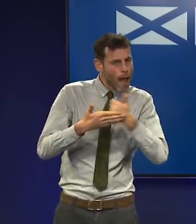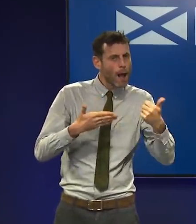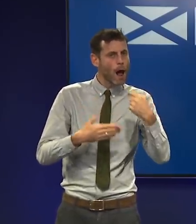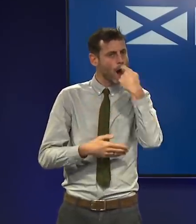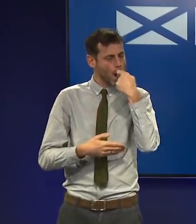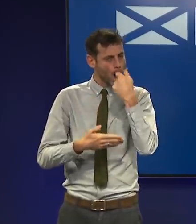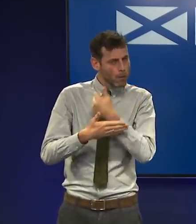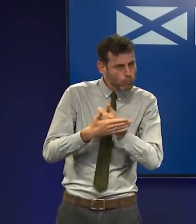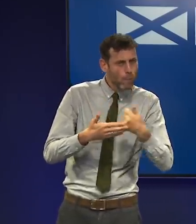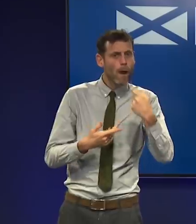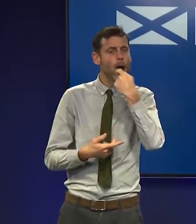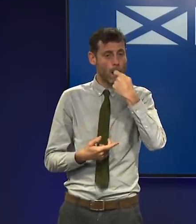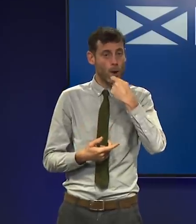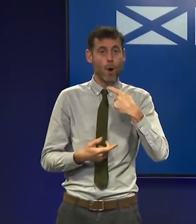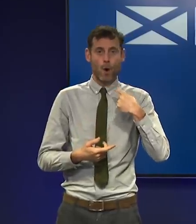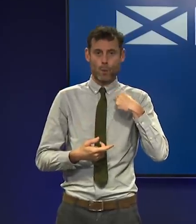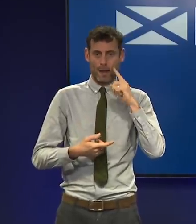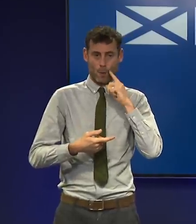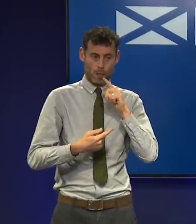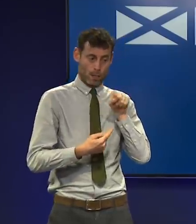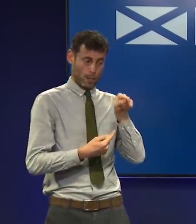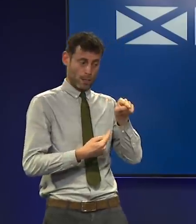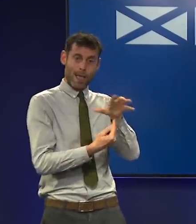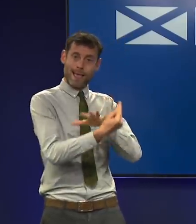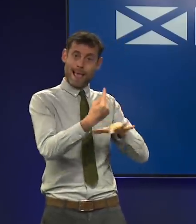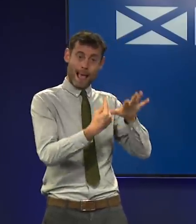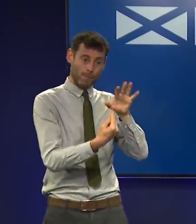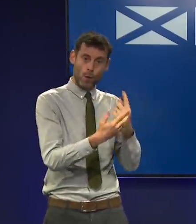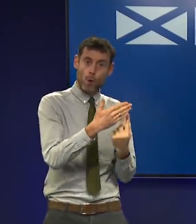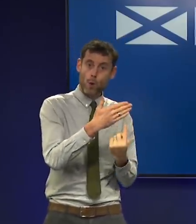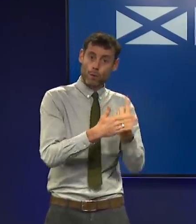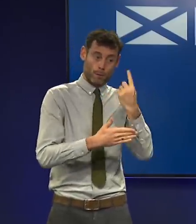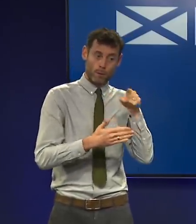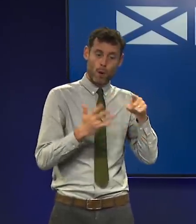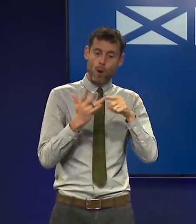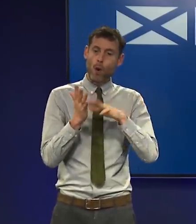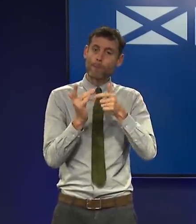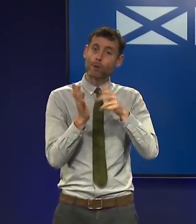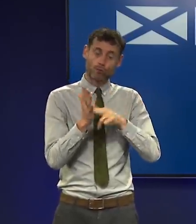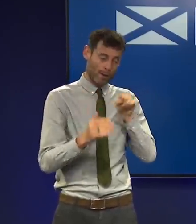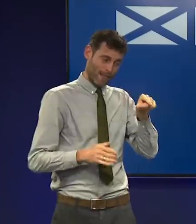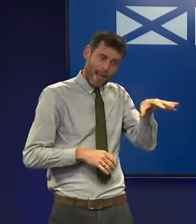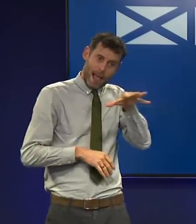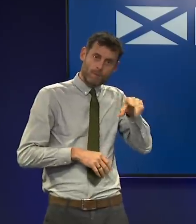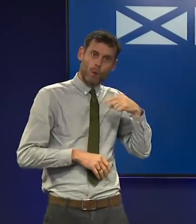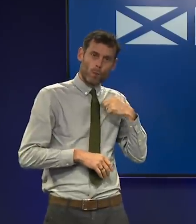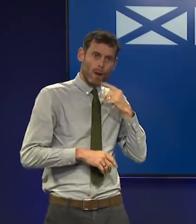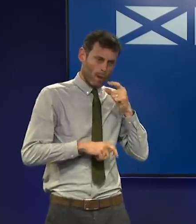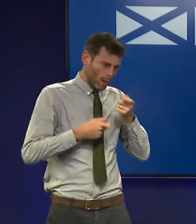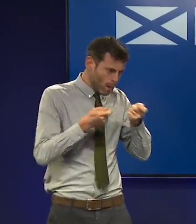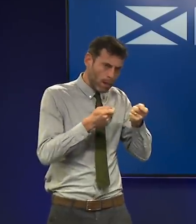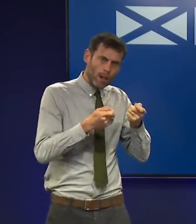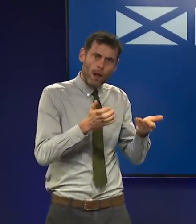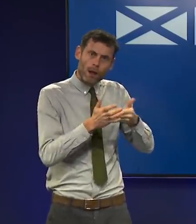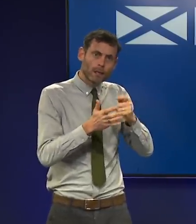said, we will be increasing testing in areas where the new variant has been identified. But for all of us, wherever we are, even if we're